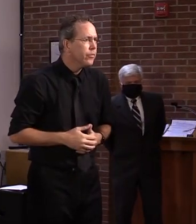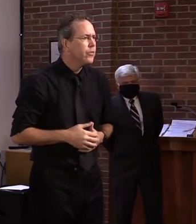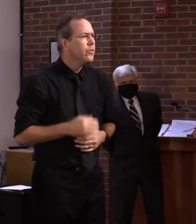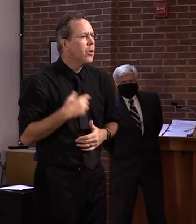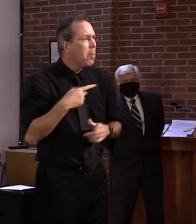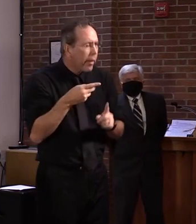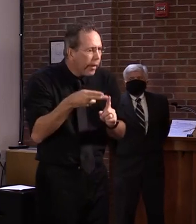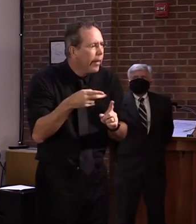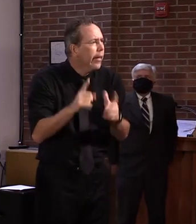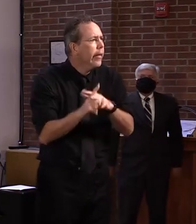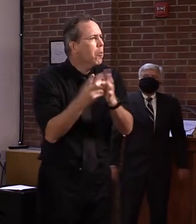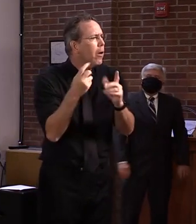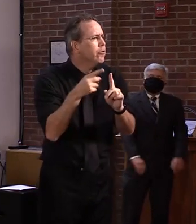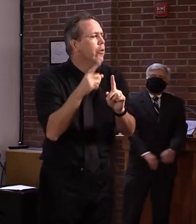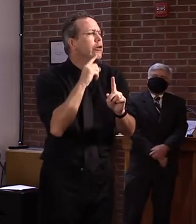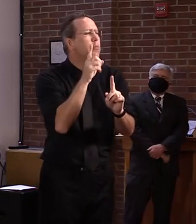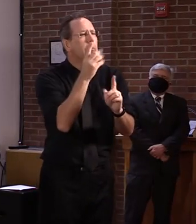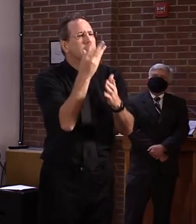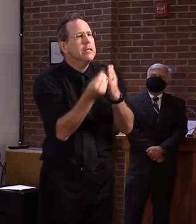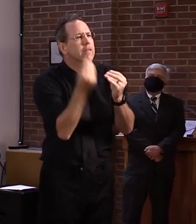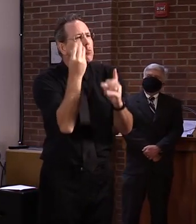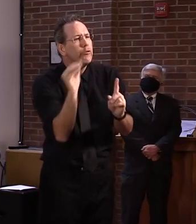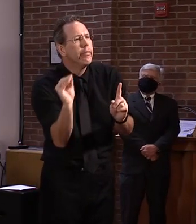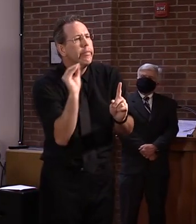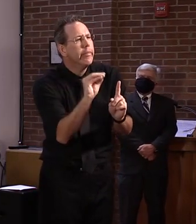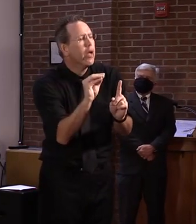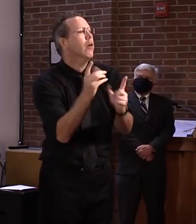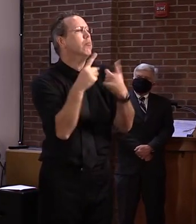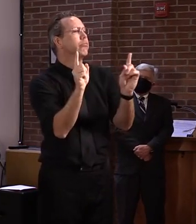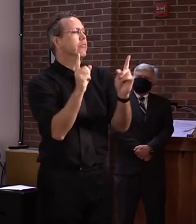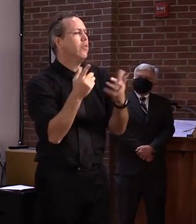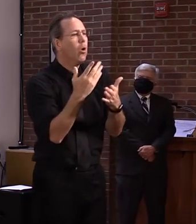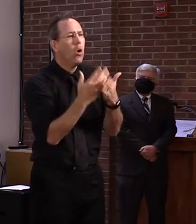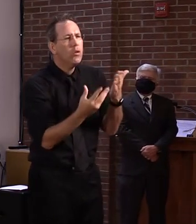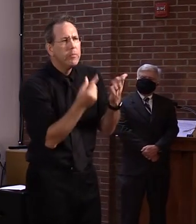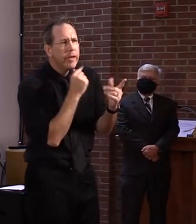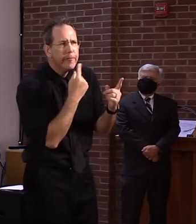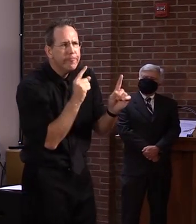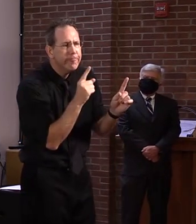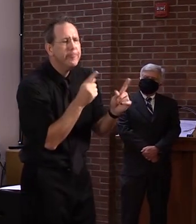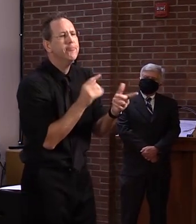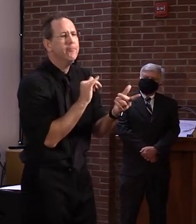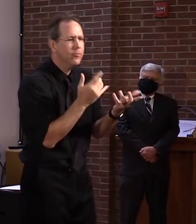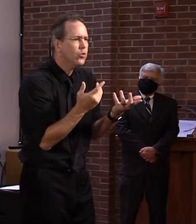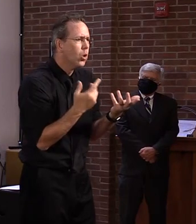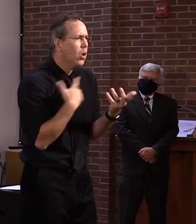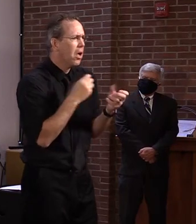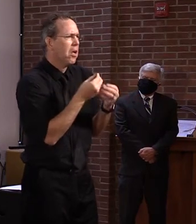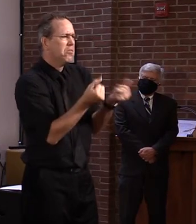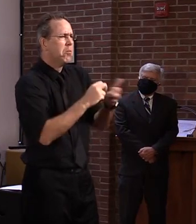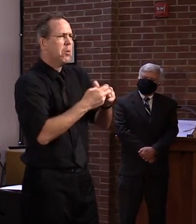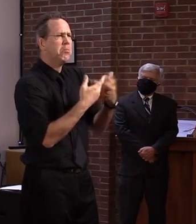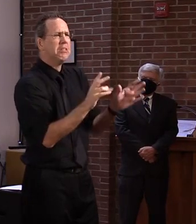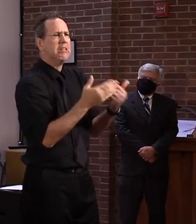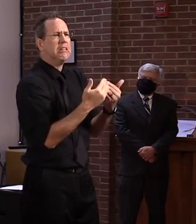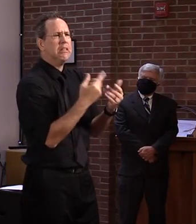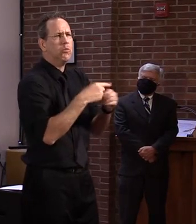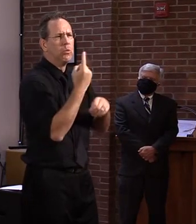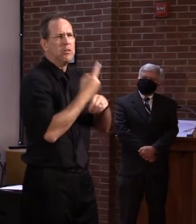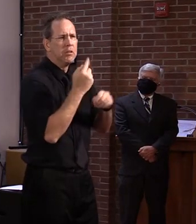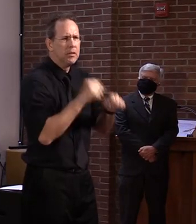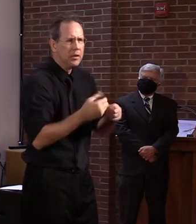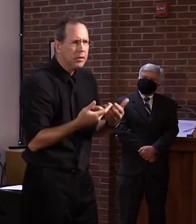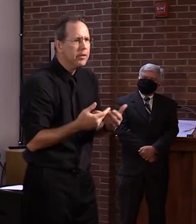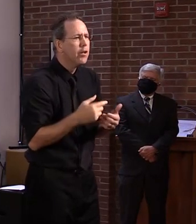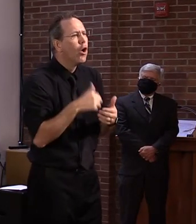that it's not valid in terms of the issue on the claim, and we can move them through others that end